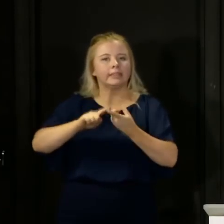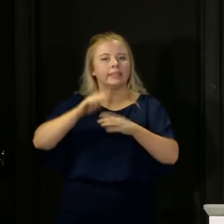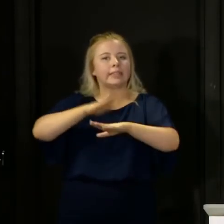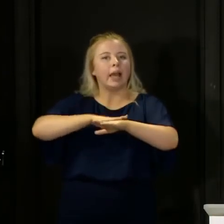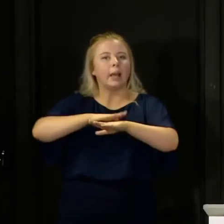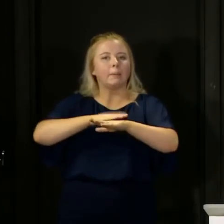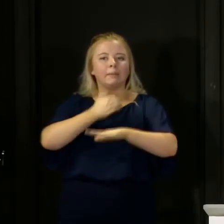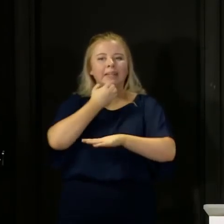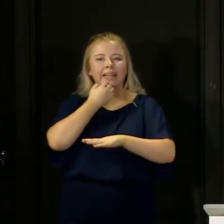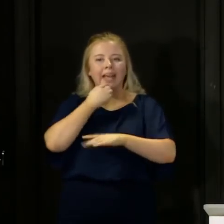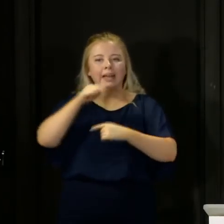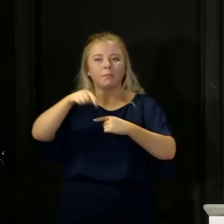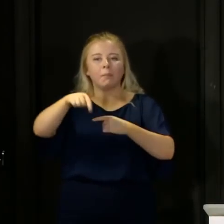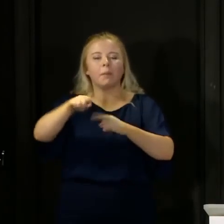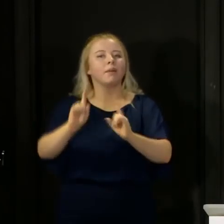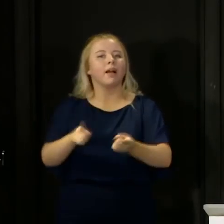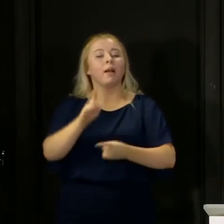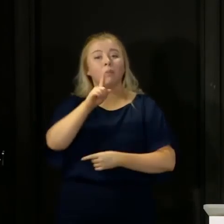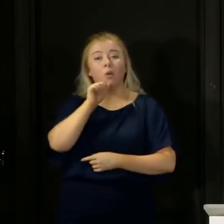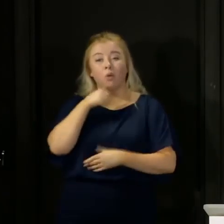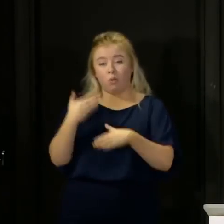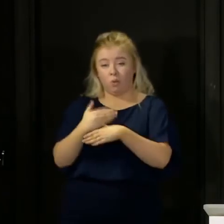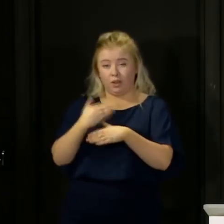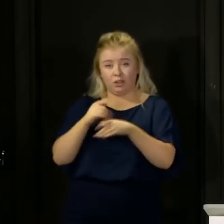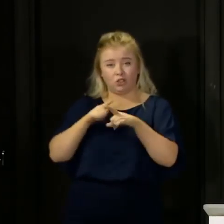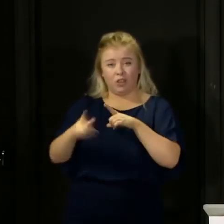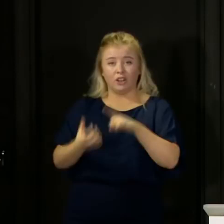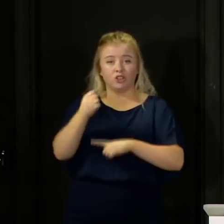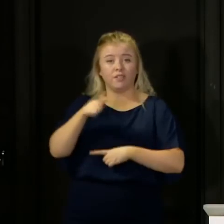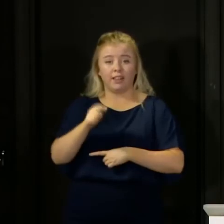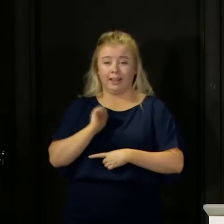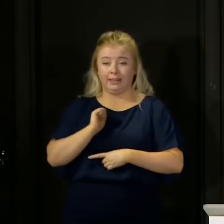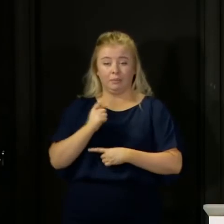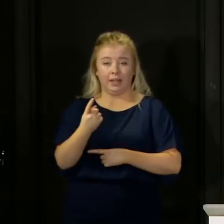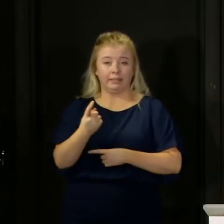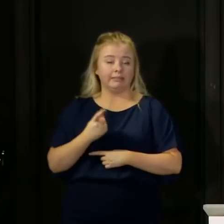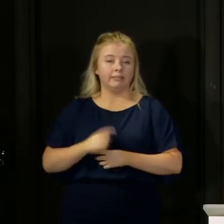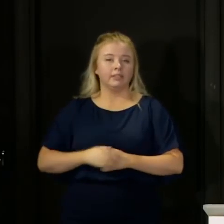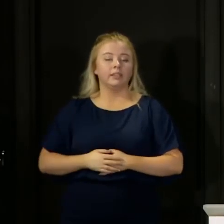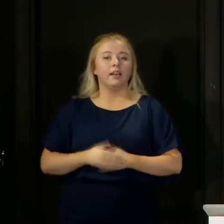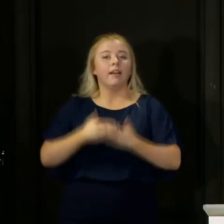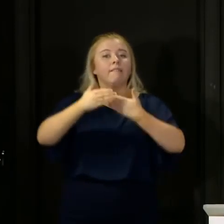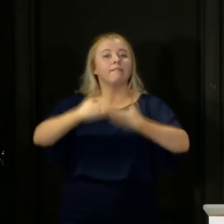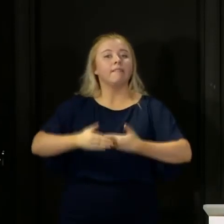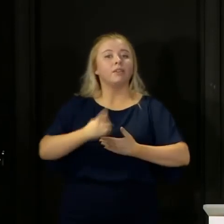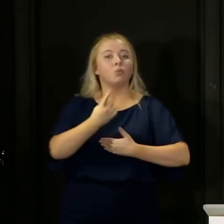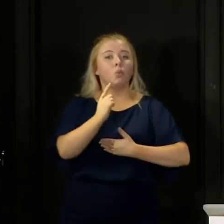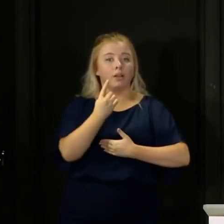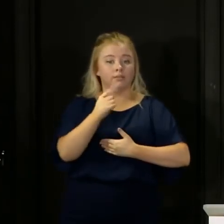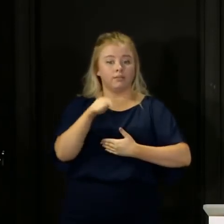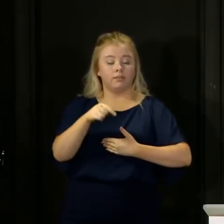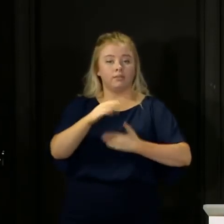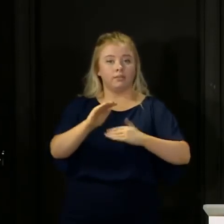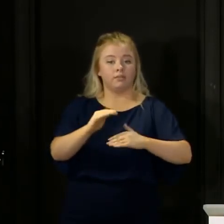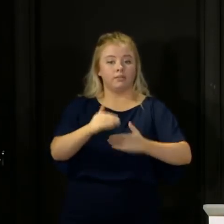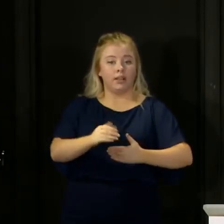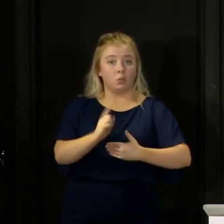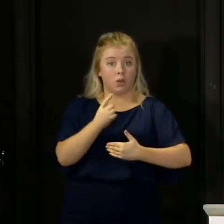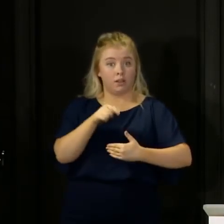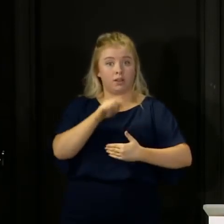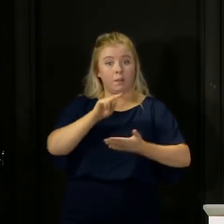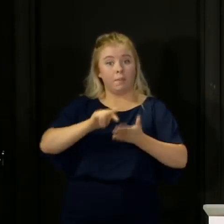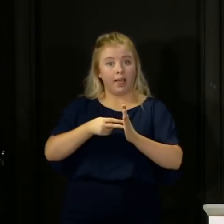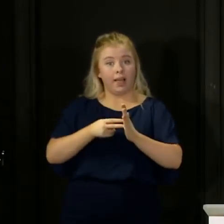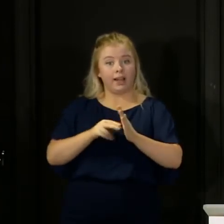now we are working to be able to do that as soon as possible The phase one of the plan